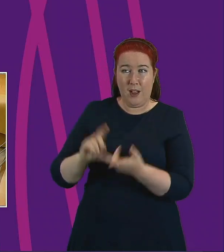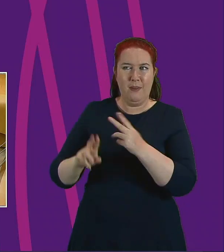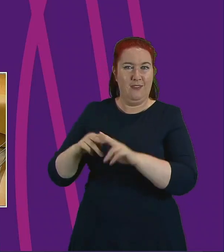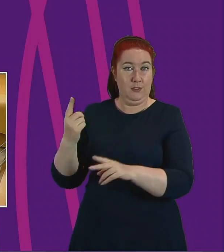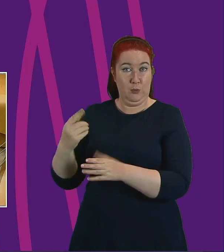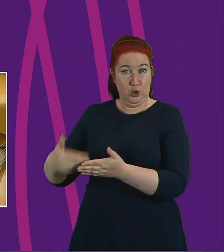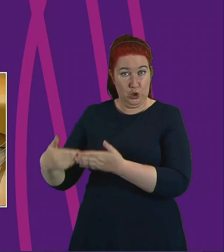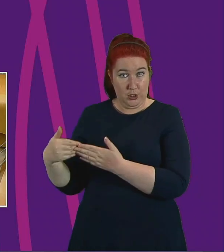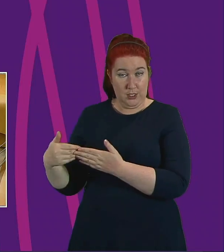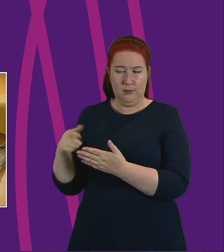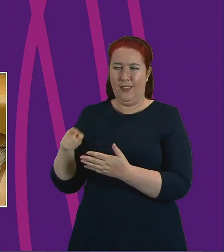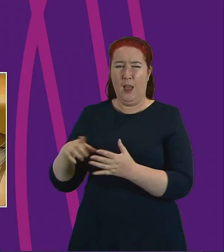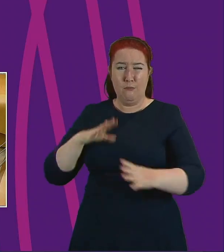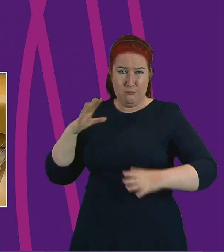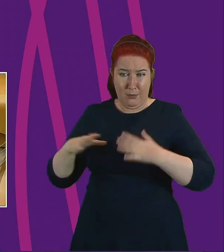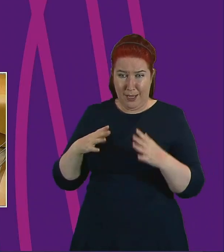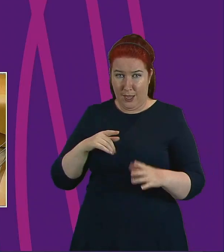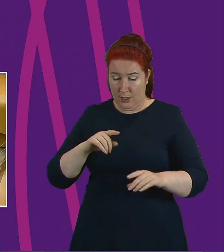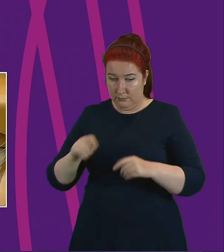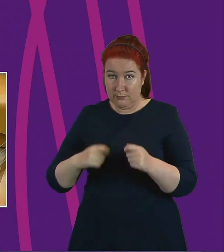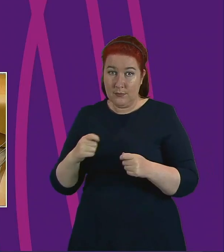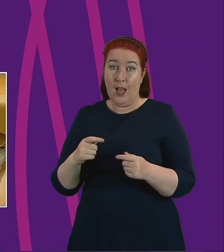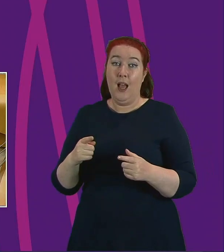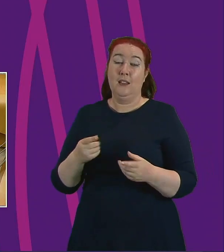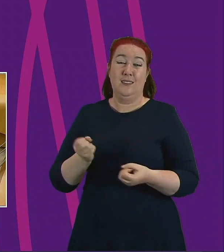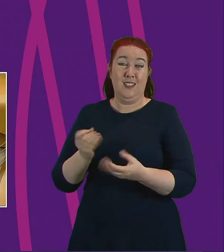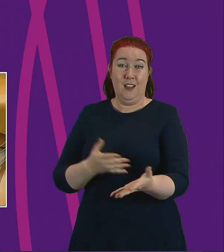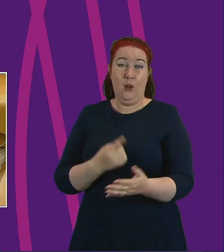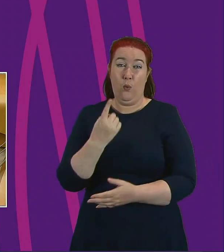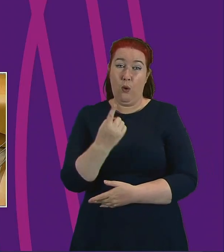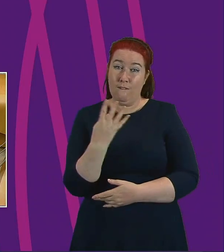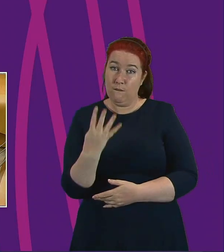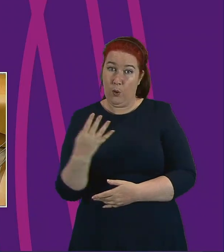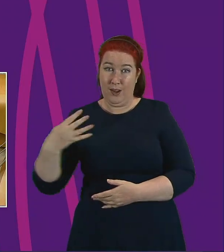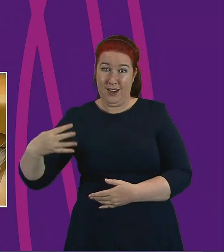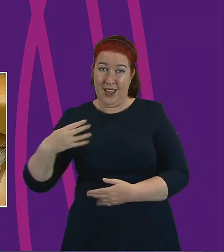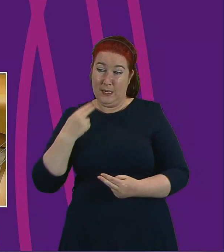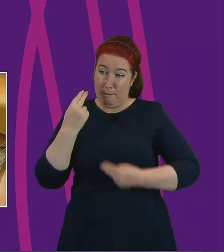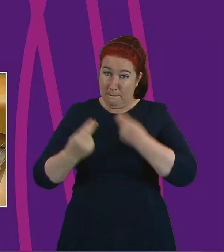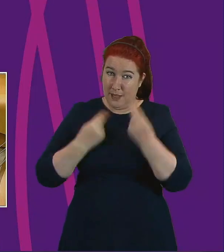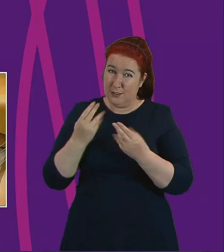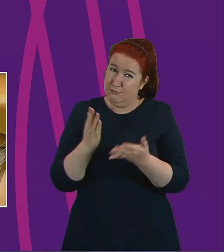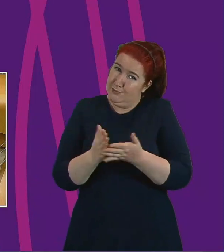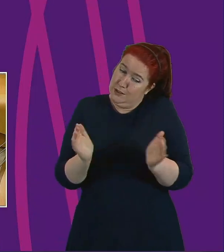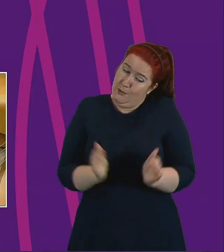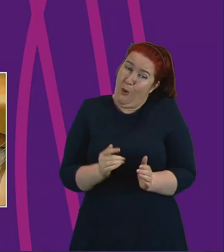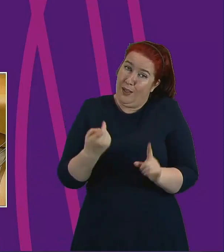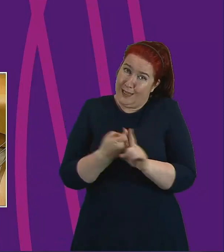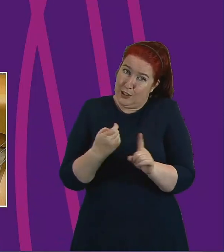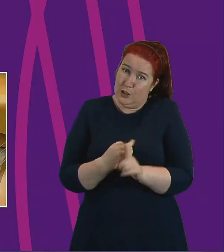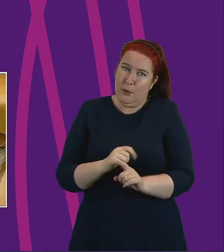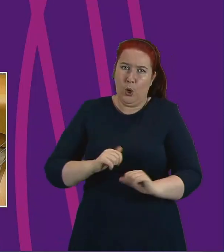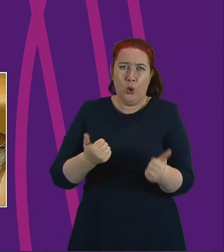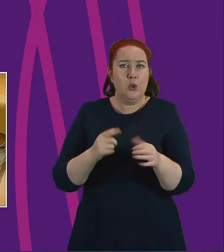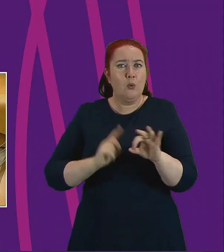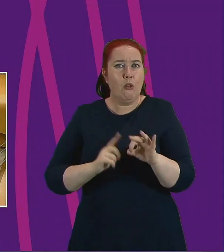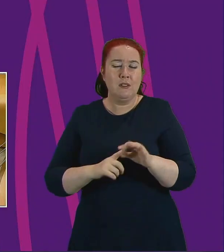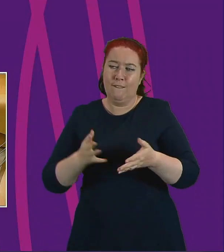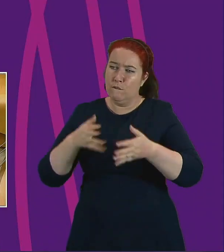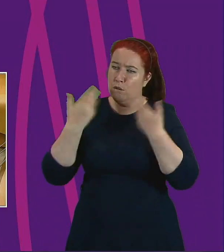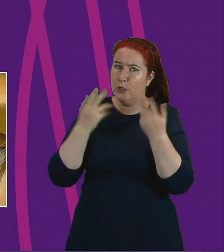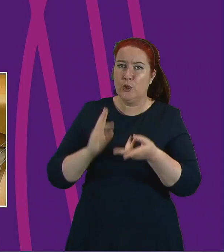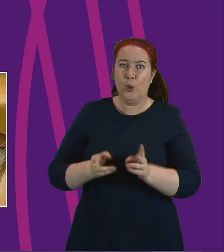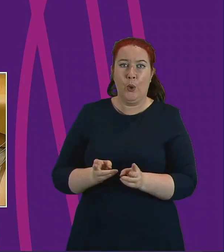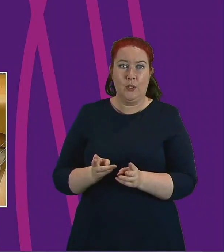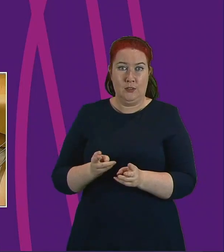and delivering 149 fresh meals a day from a very relatively small kitchen – good quality, fresh cooked food for those